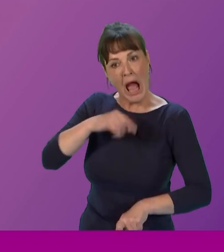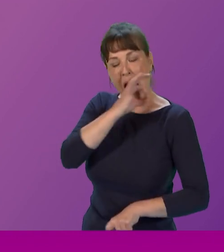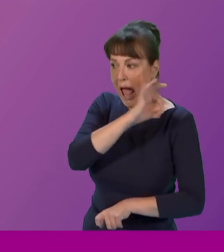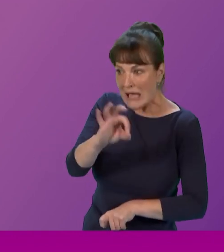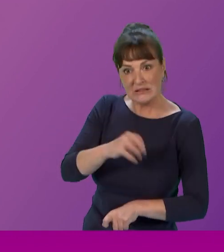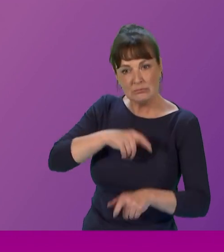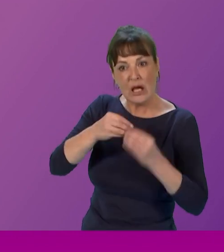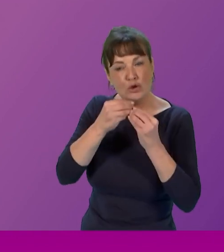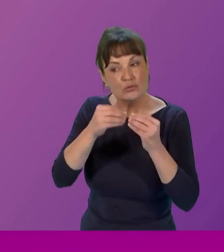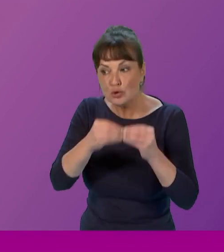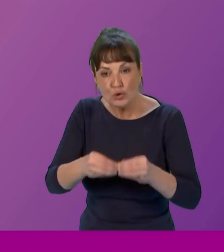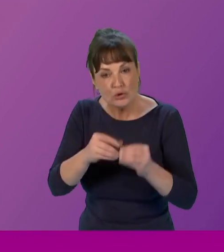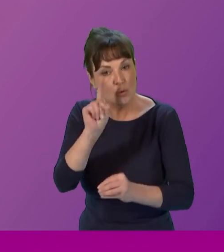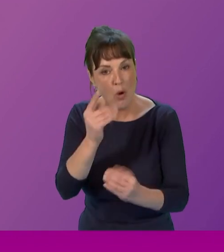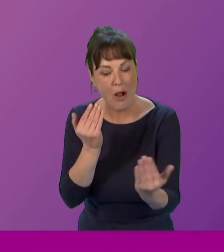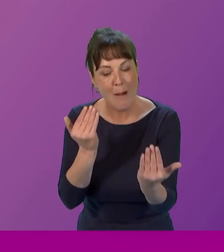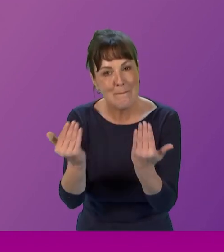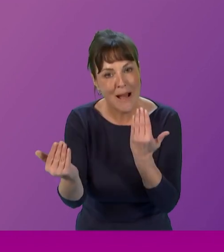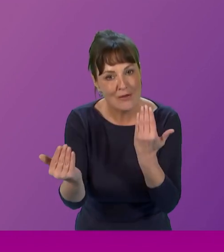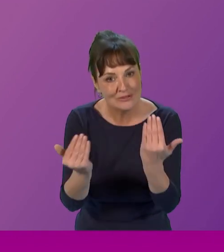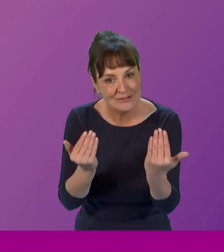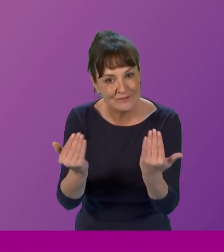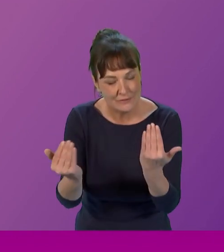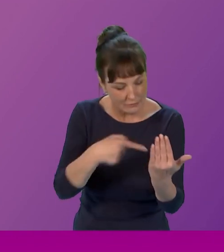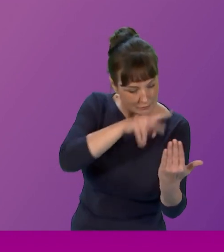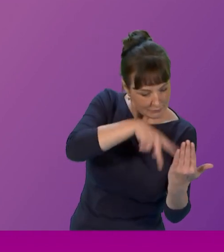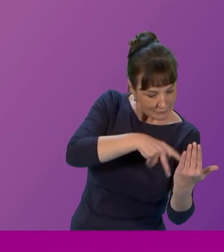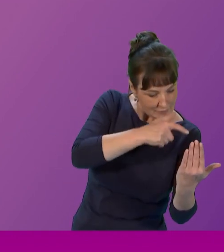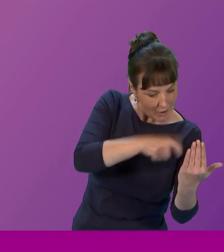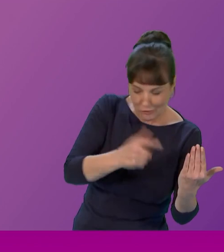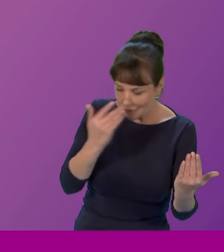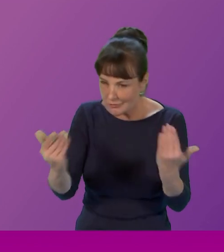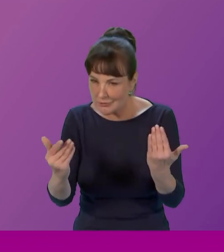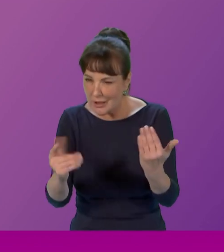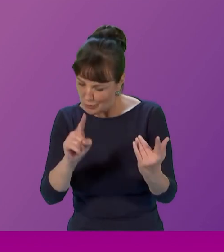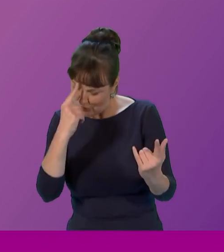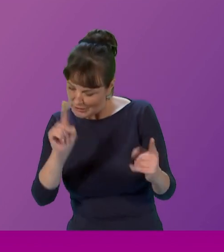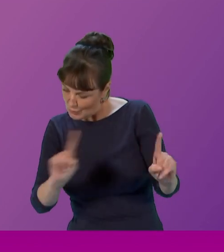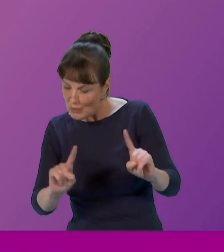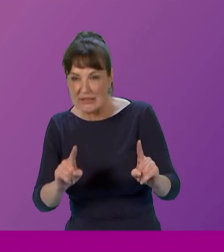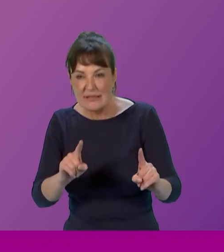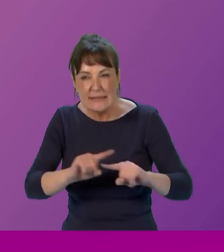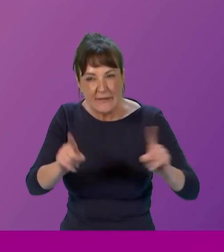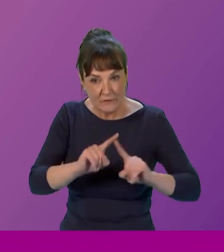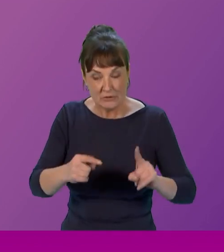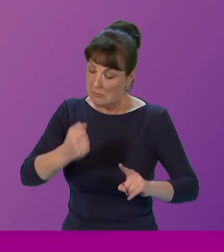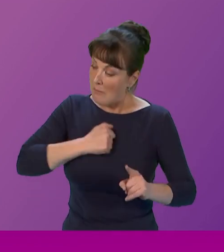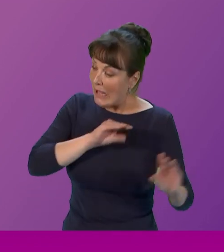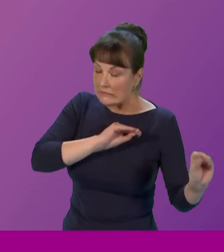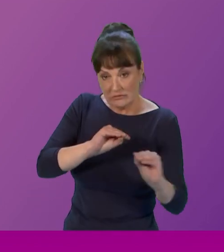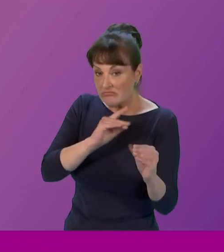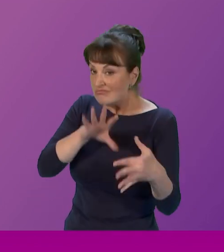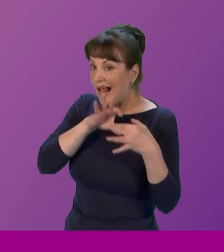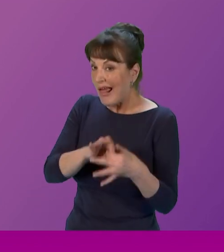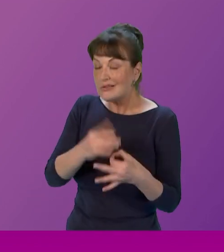for it has much to offer in challenging coloniality and much of my teaching is around gender and sexuality studies